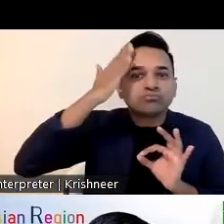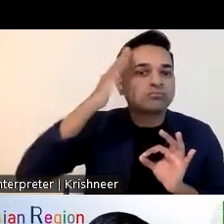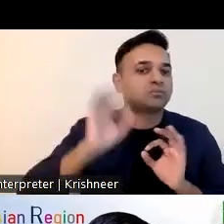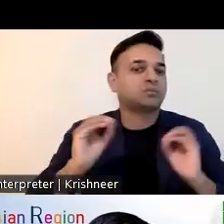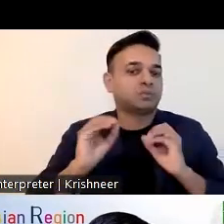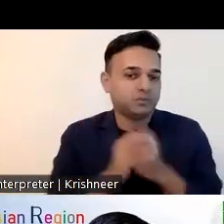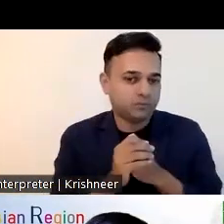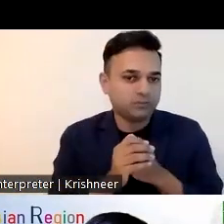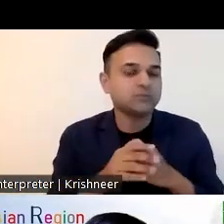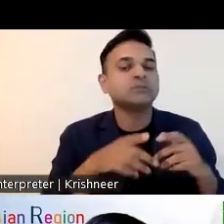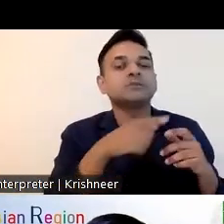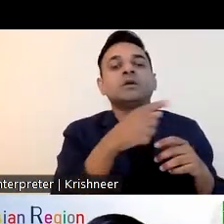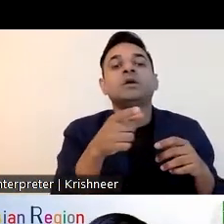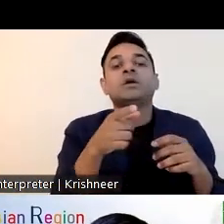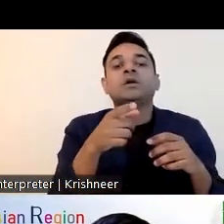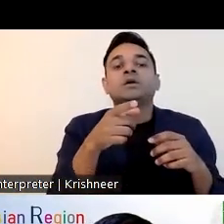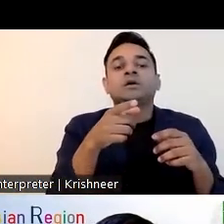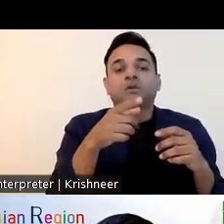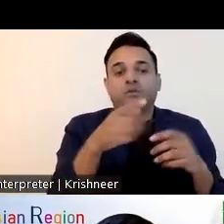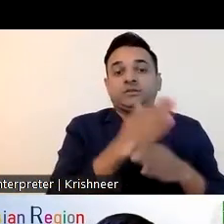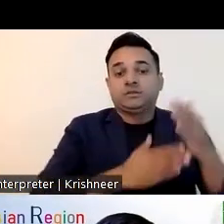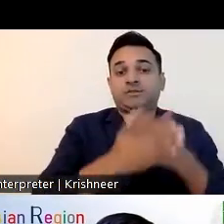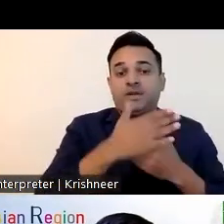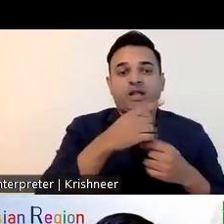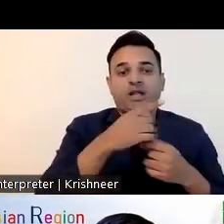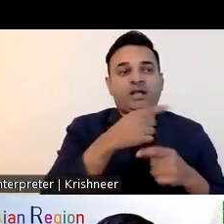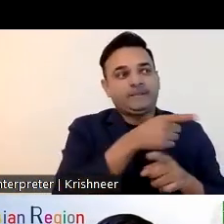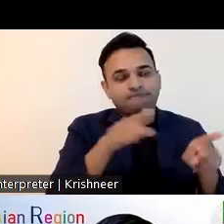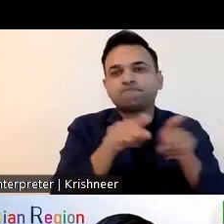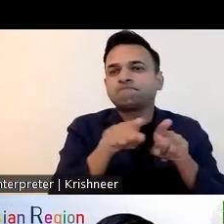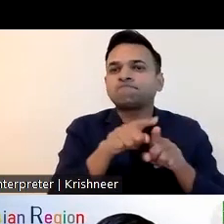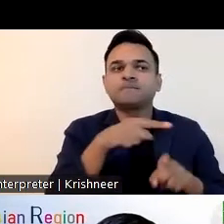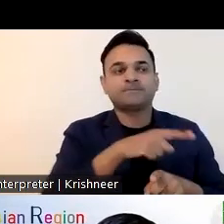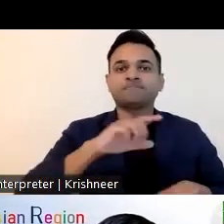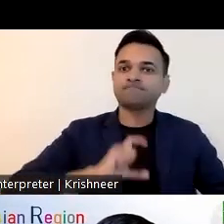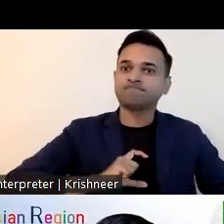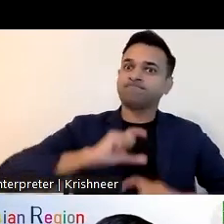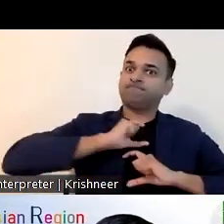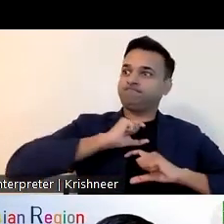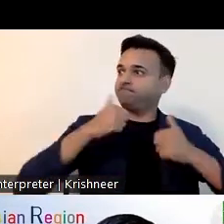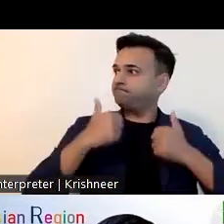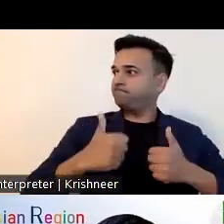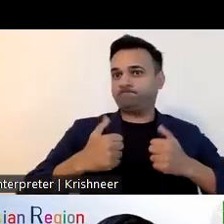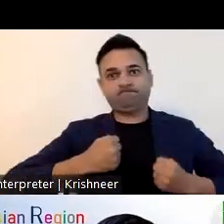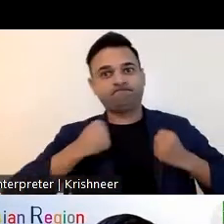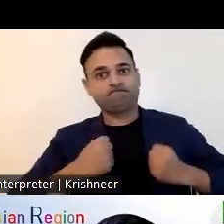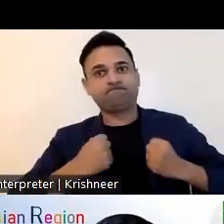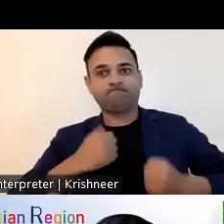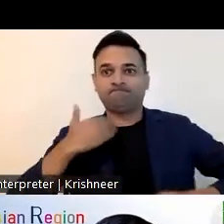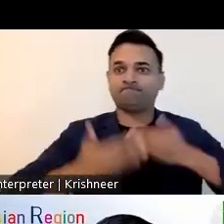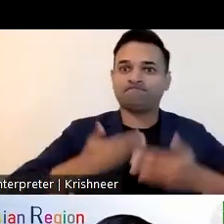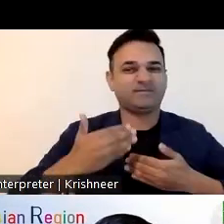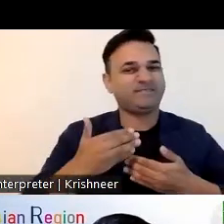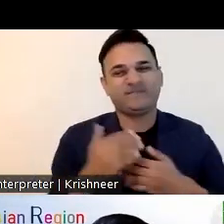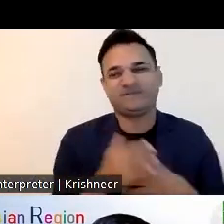required skills and uh there is the huge barriers for the communication no sign